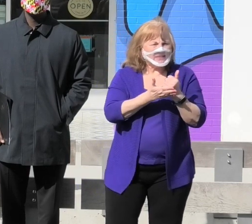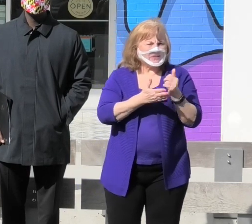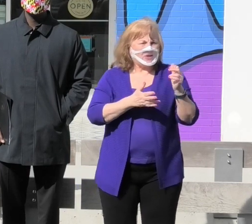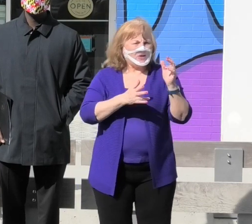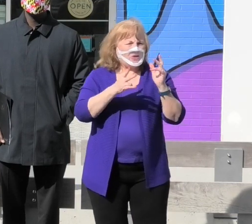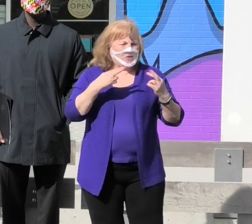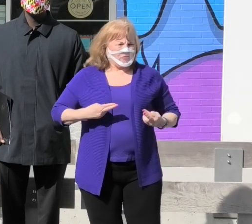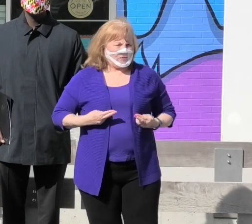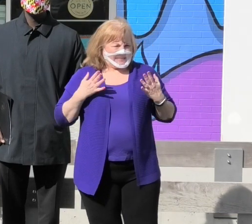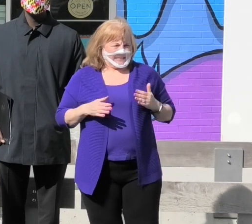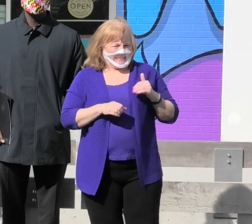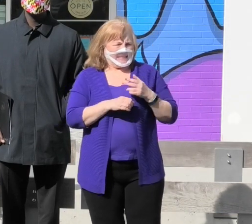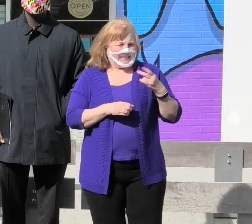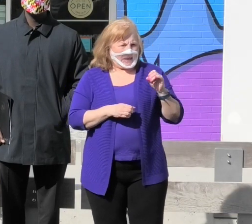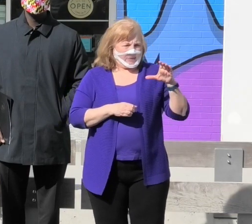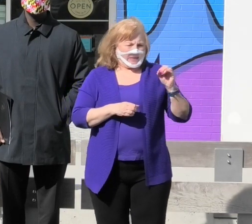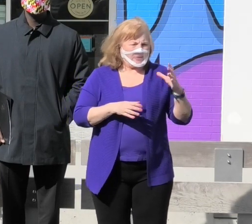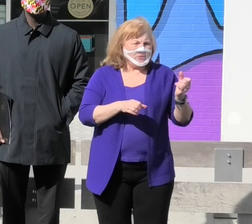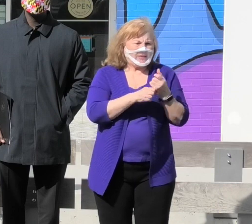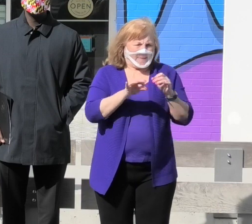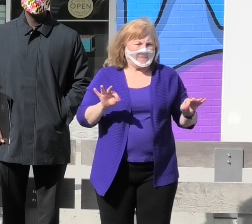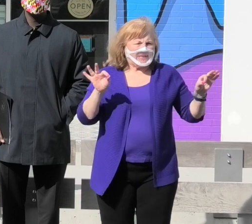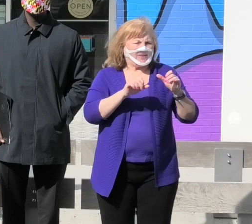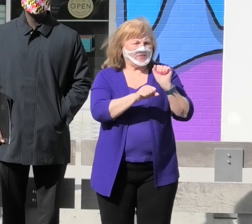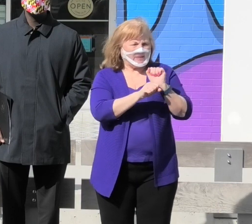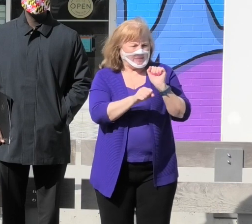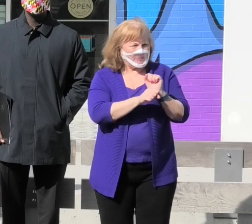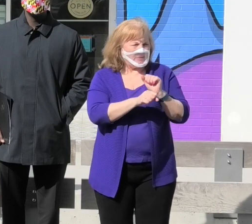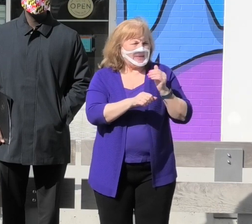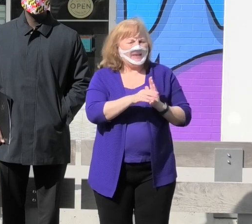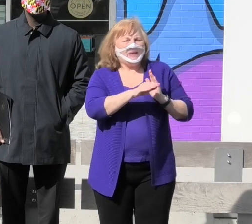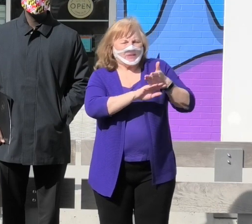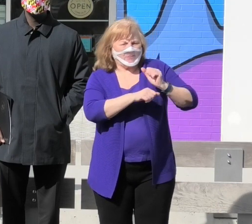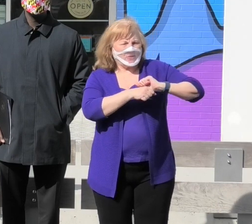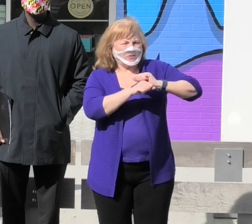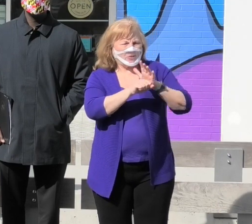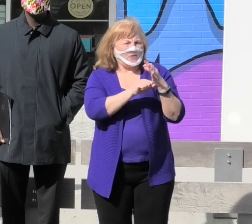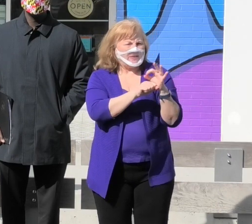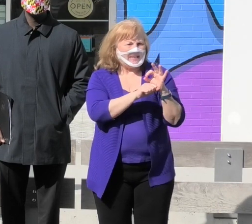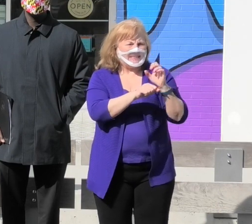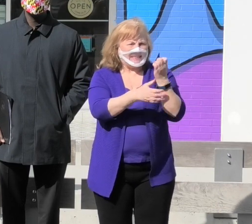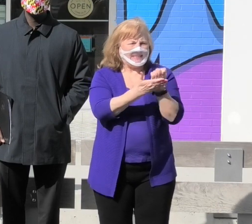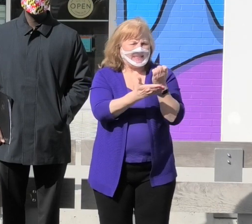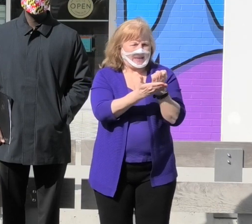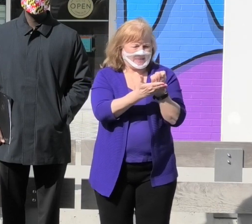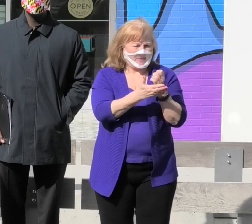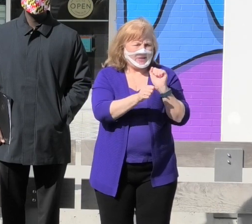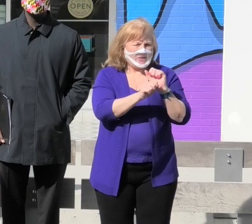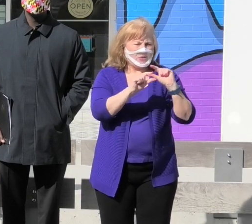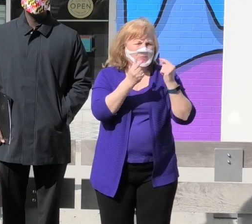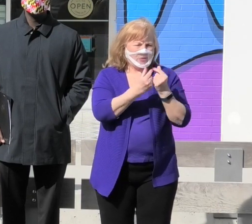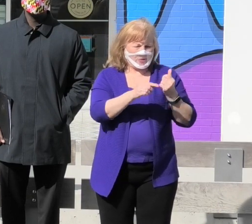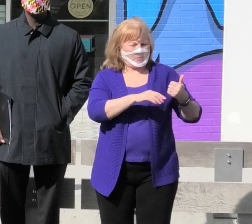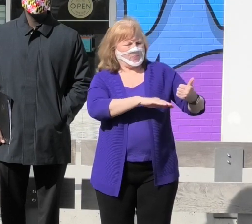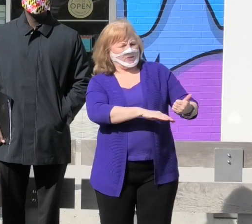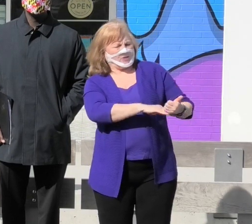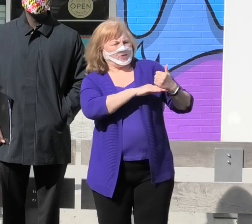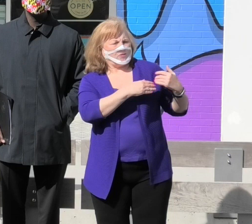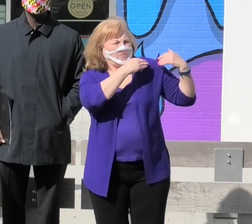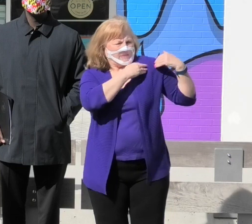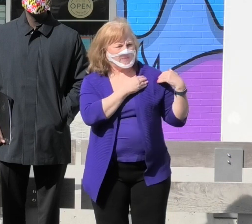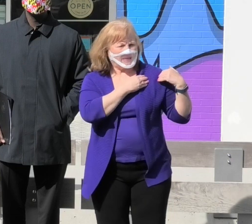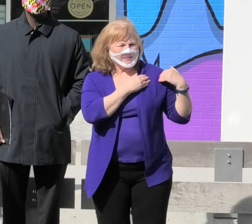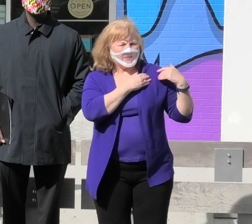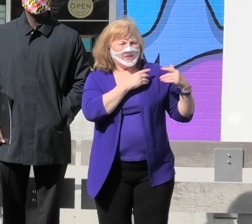in Howard County to obtain meaningful employment in the post COVID-19 economy. The work group was charged to place a